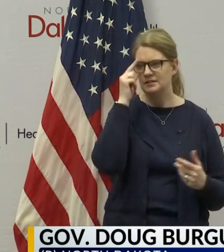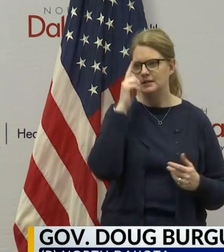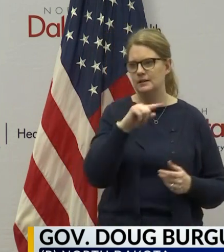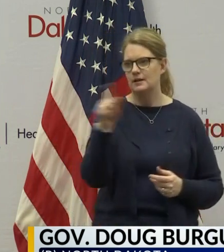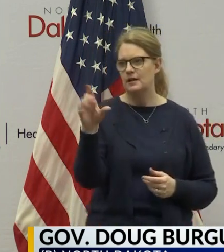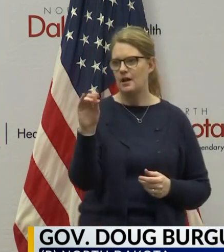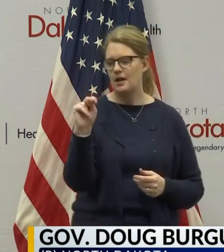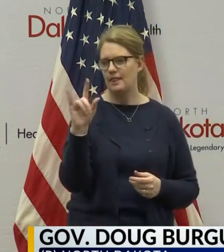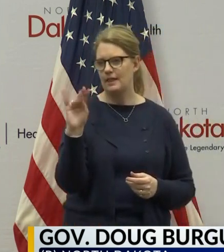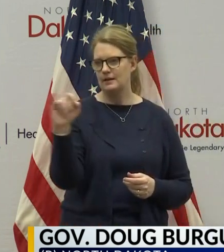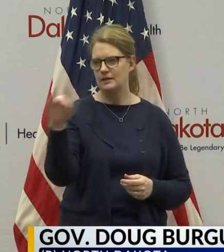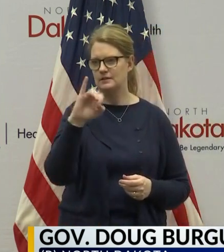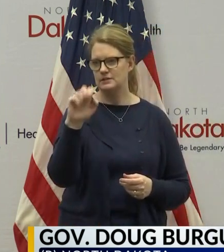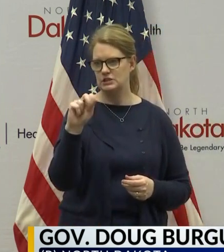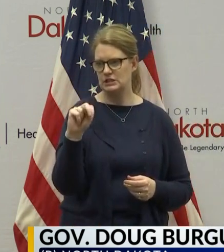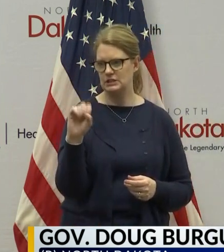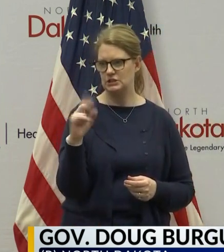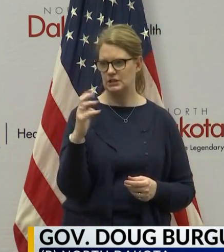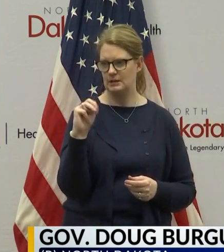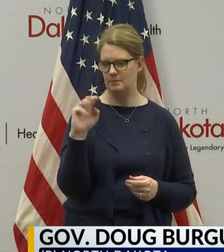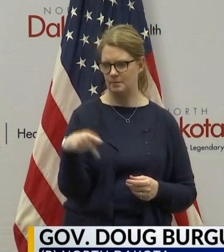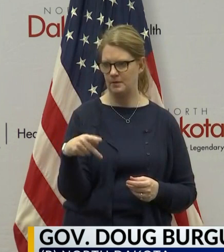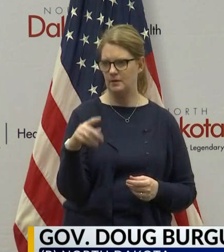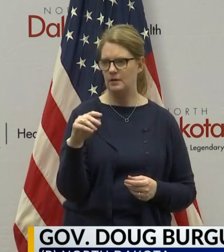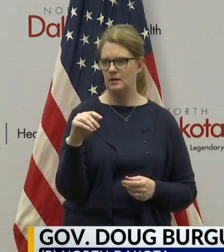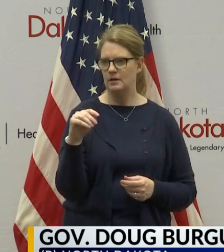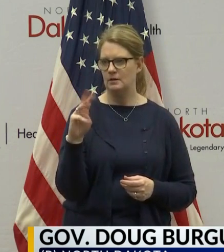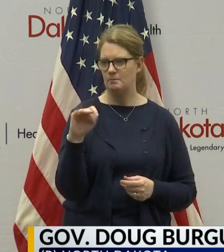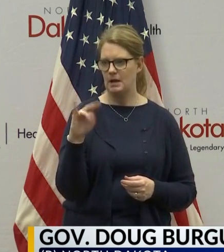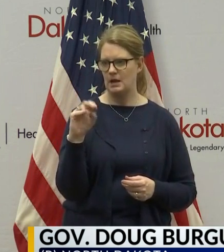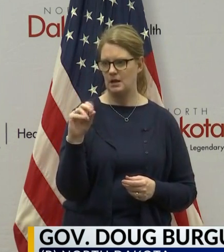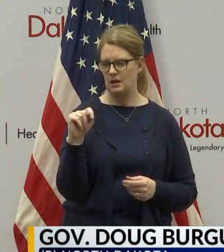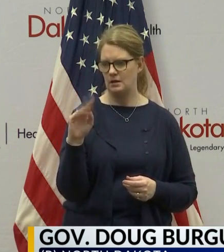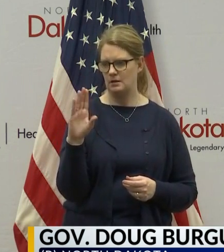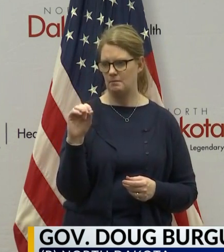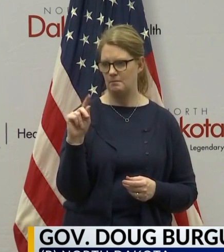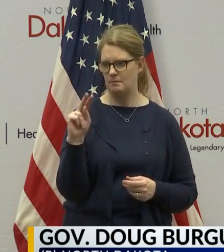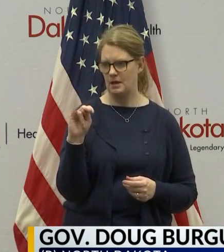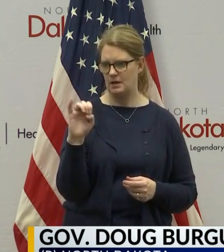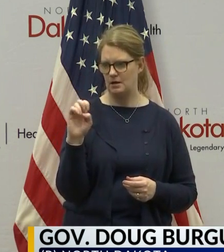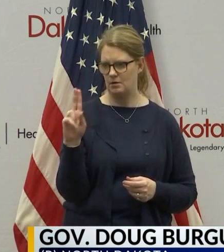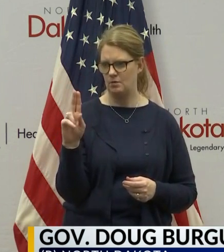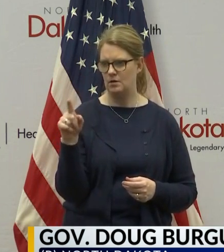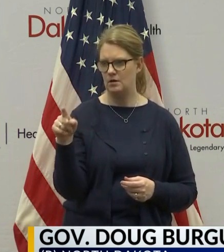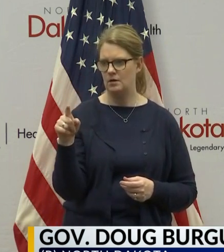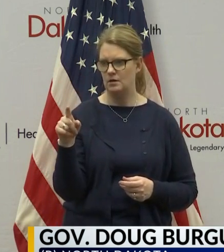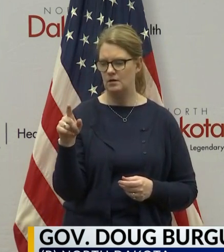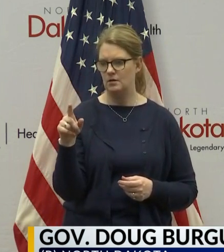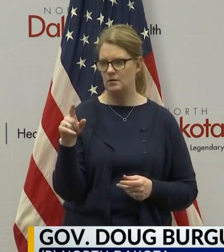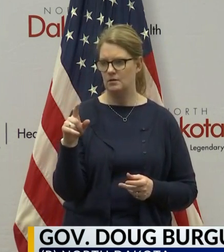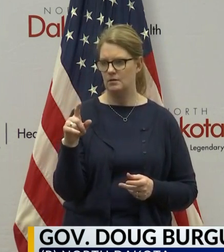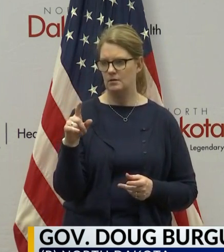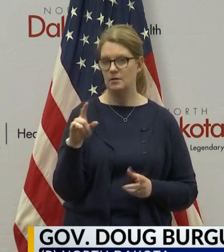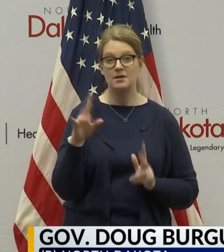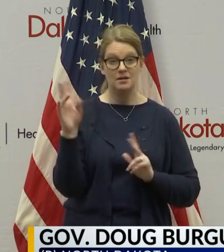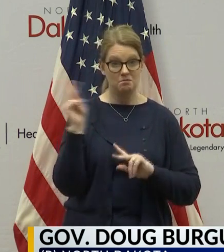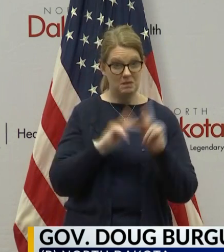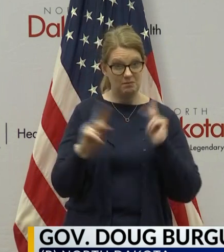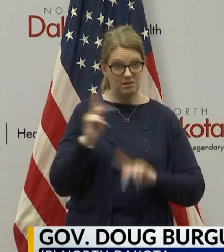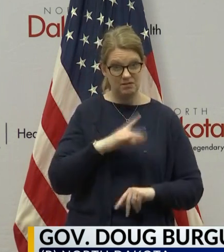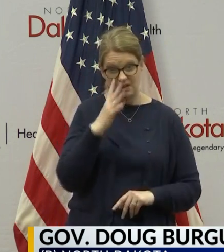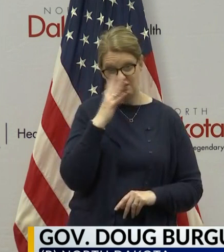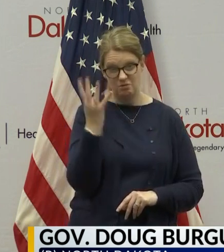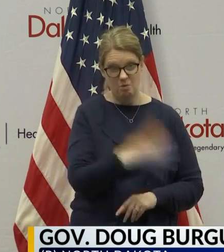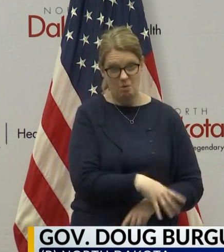From online. Jean Schemp with Hometown Radio Group in Minot and Botano. What is the penalty for people who do not follow the